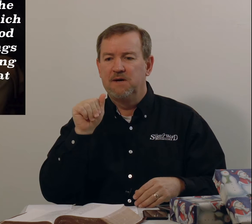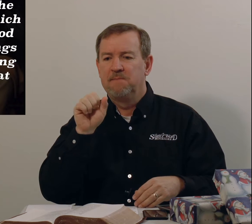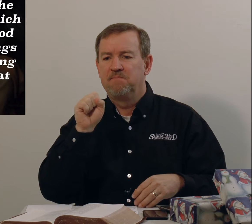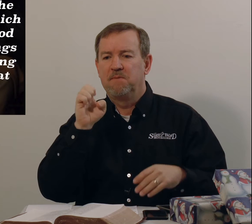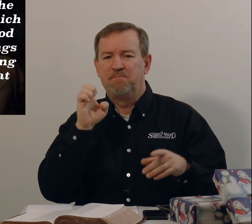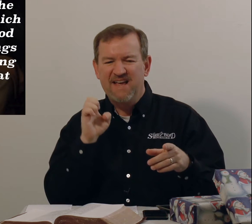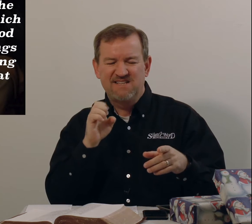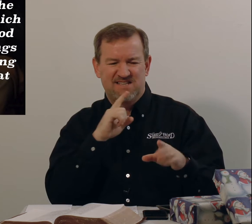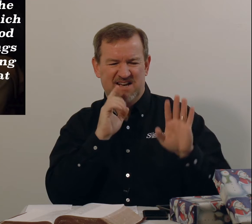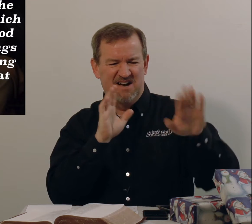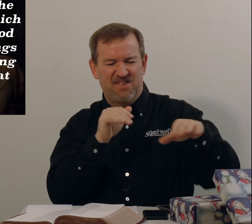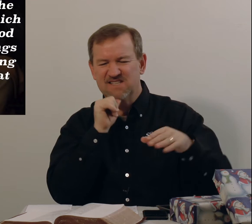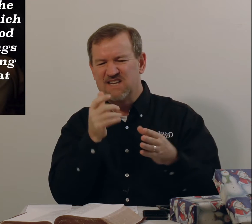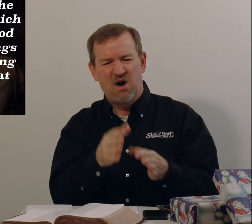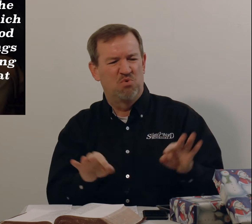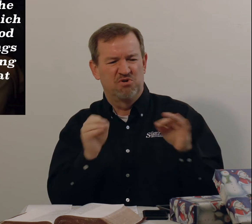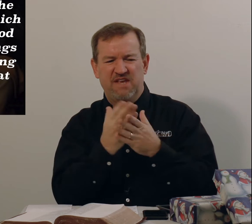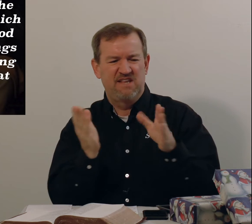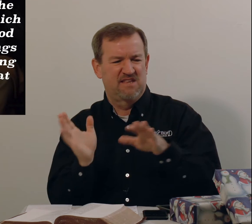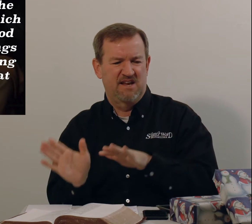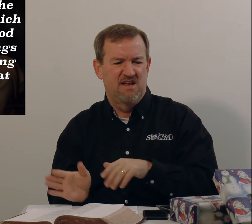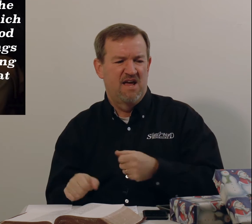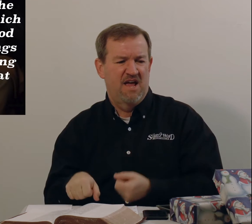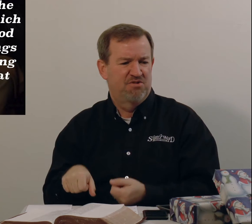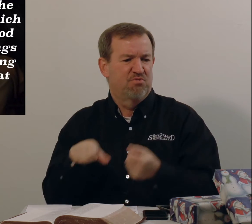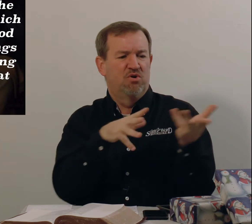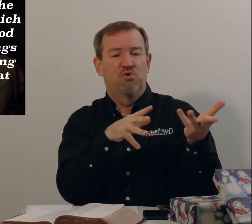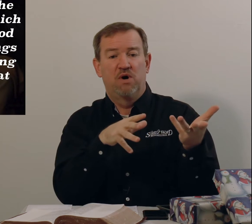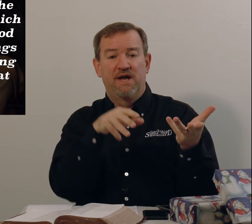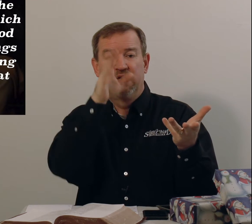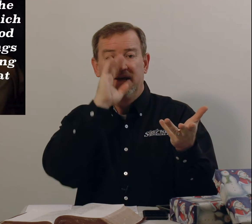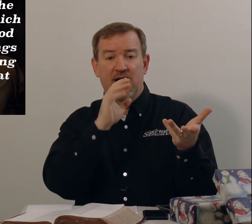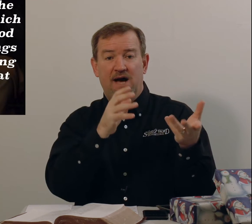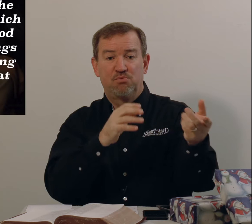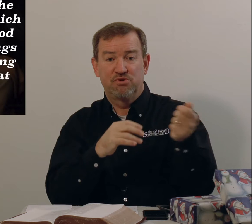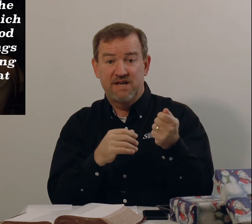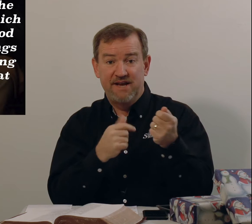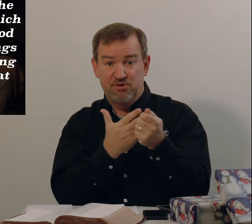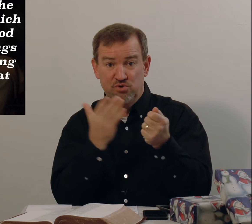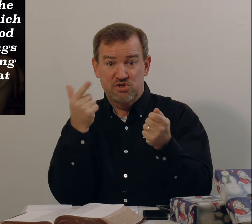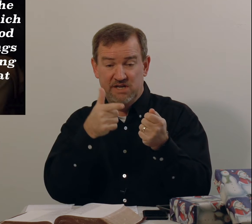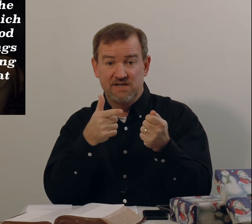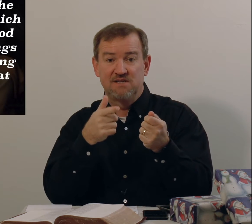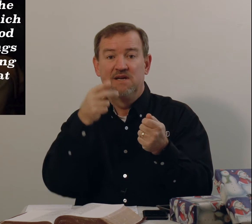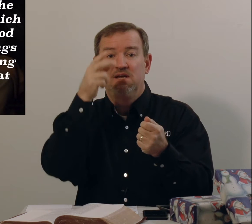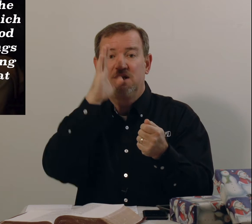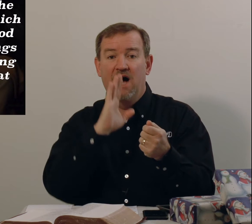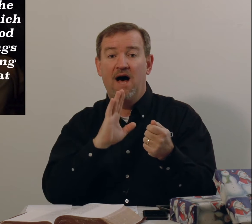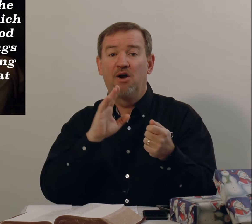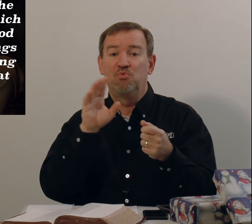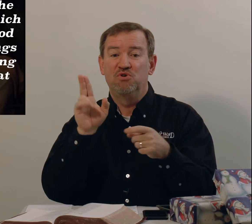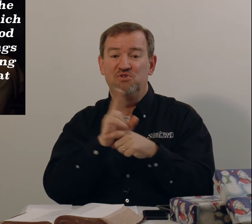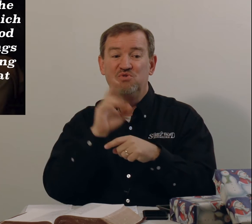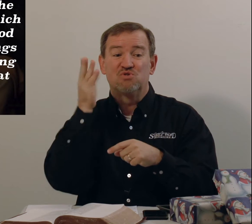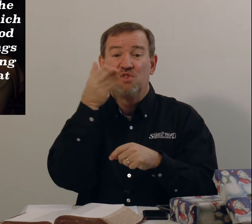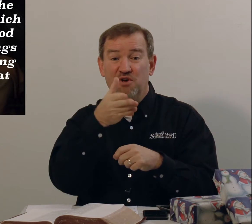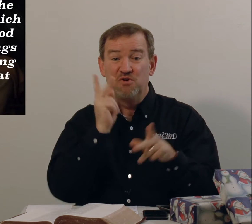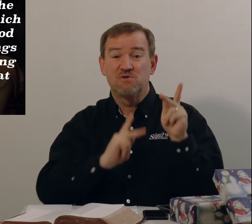the base thing. Ah, that's not worth anything and throw it away. God will take those things. God will use those